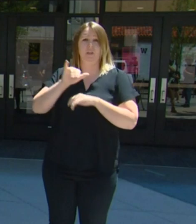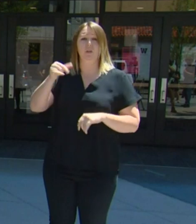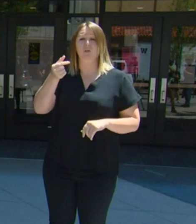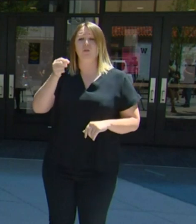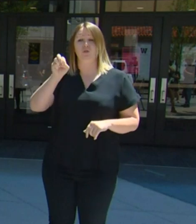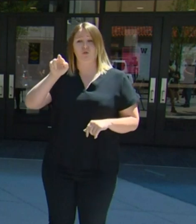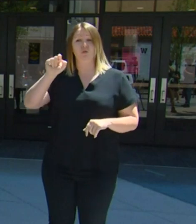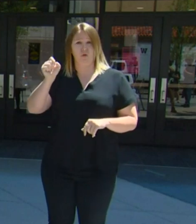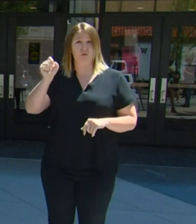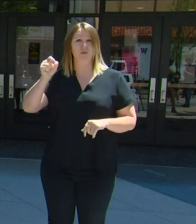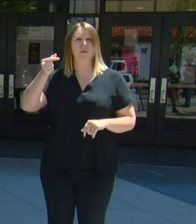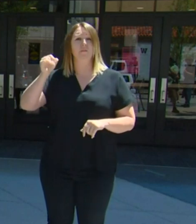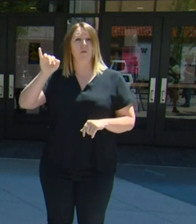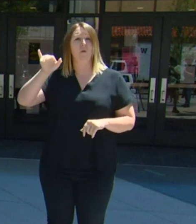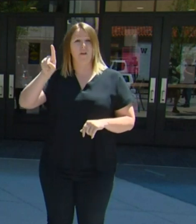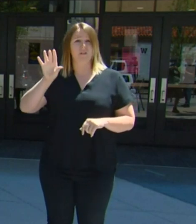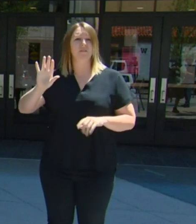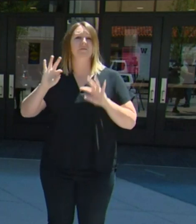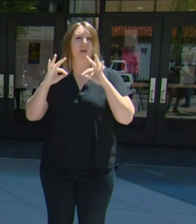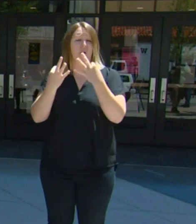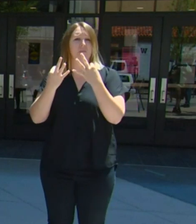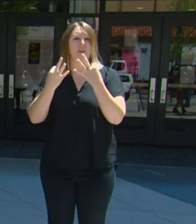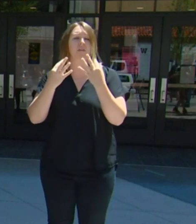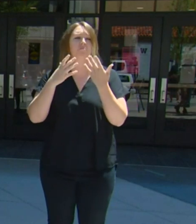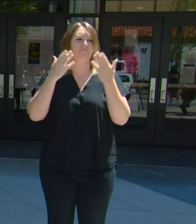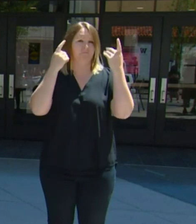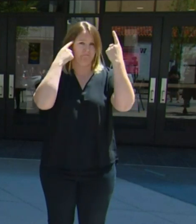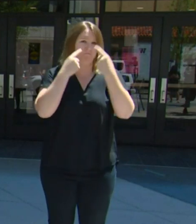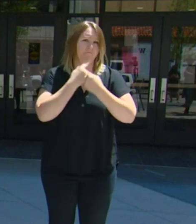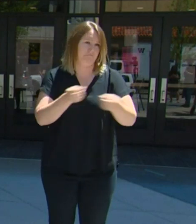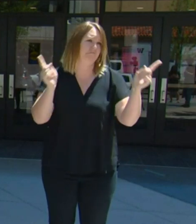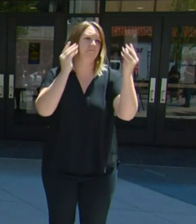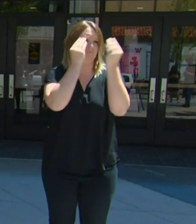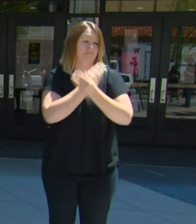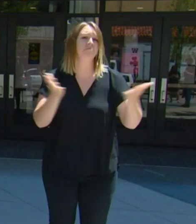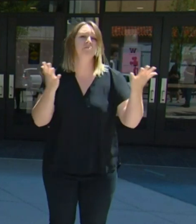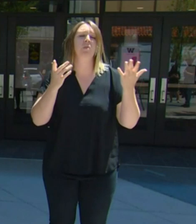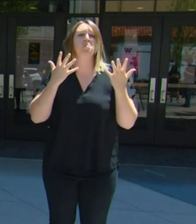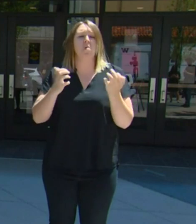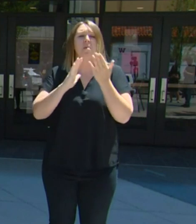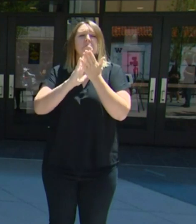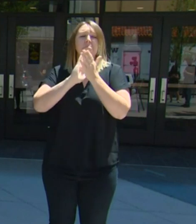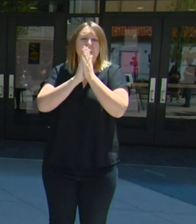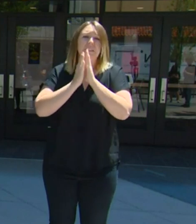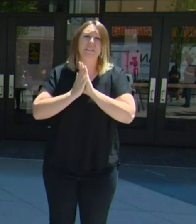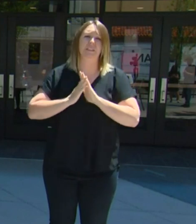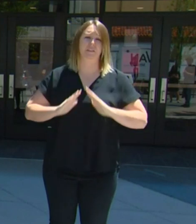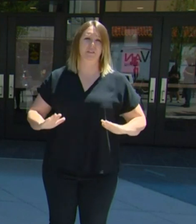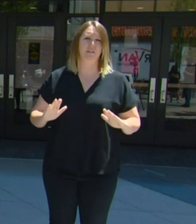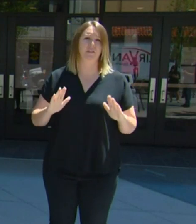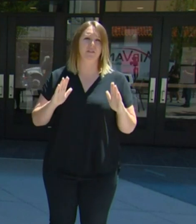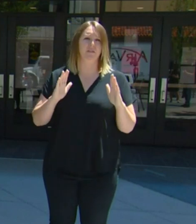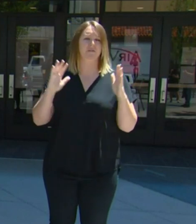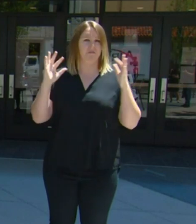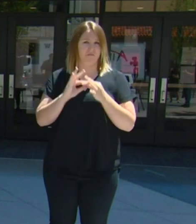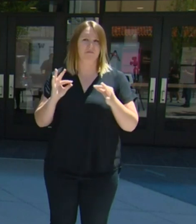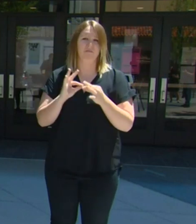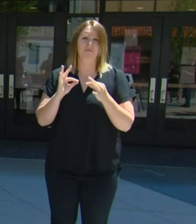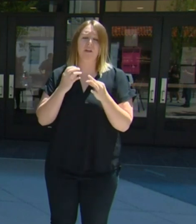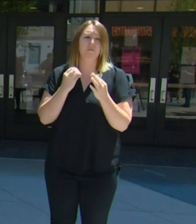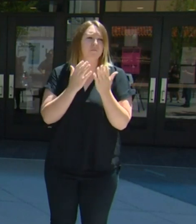calling for peaceful assembly and that we all say prayers for their family and that they too might find peace.